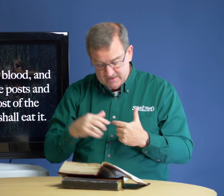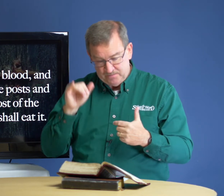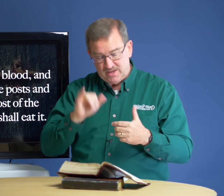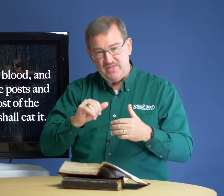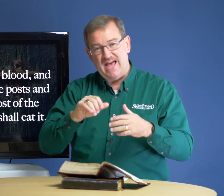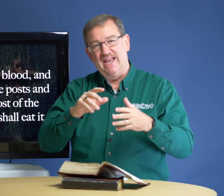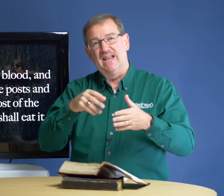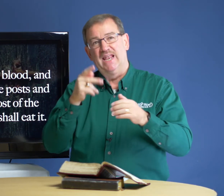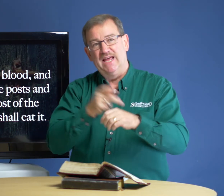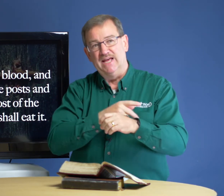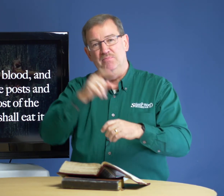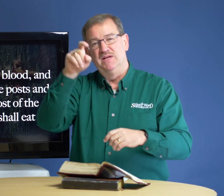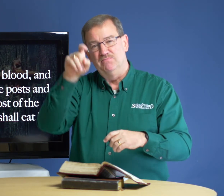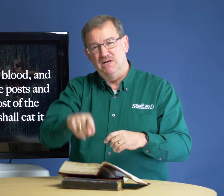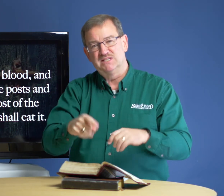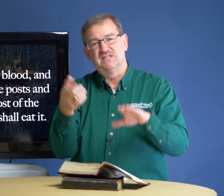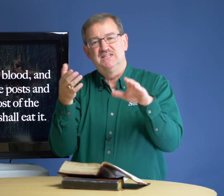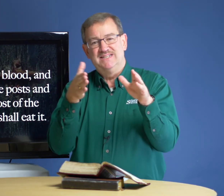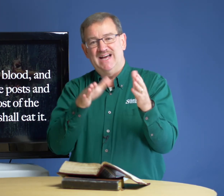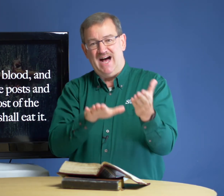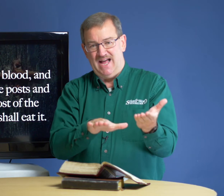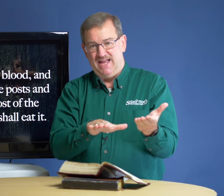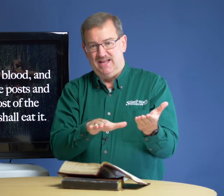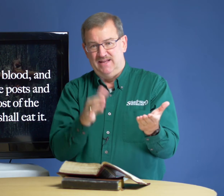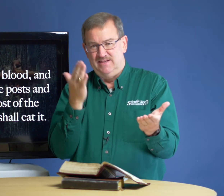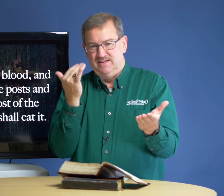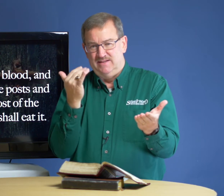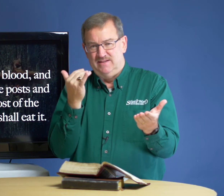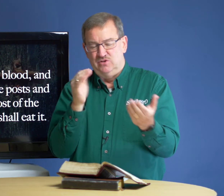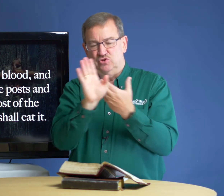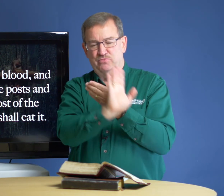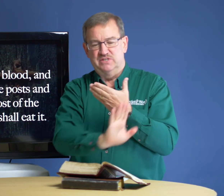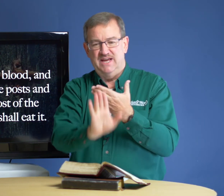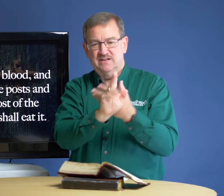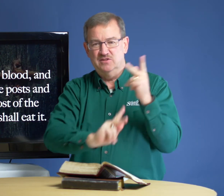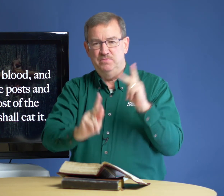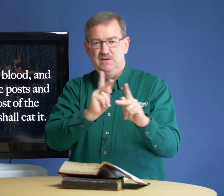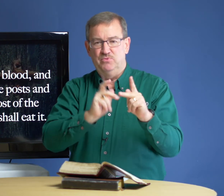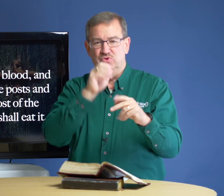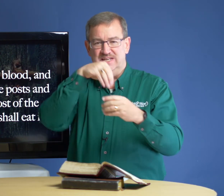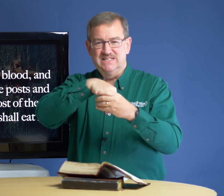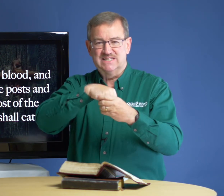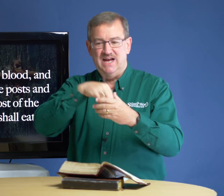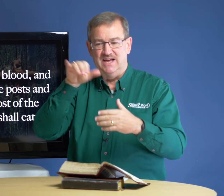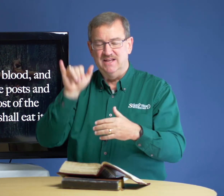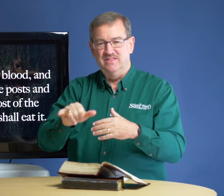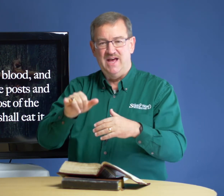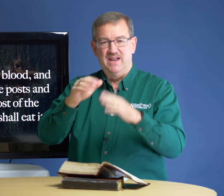That lamb must die to protect the people inside that